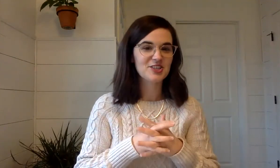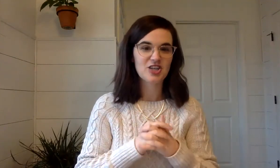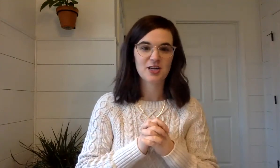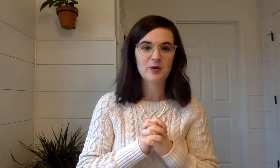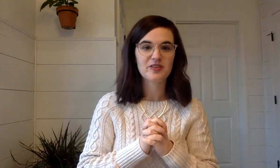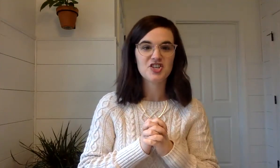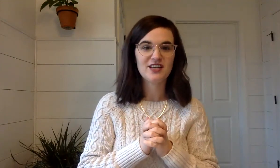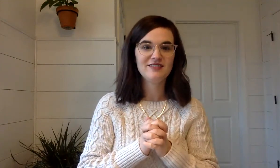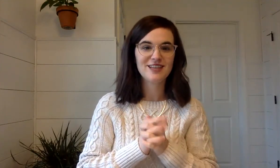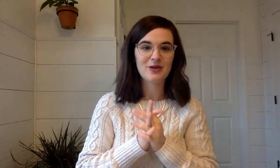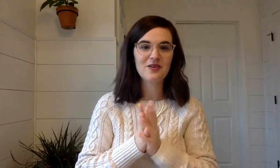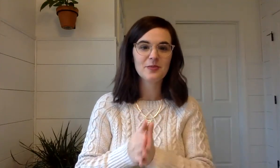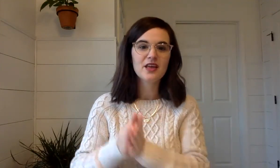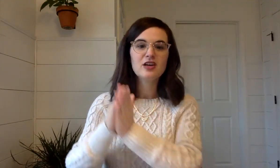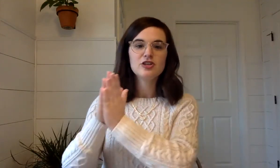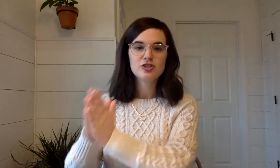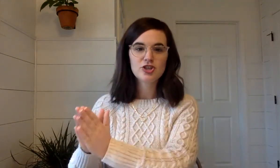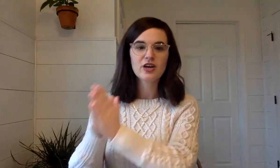Check your work with chin. Here we go. Chin.